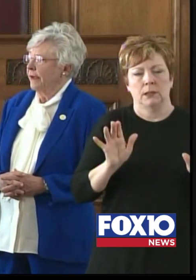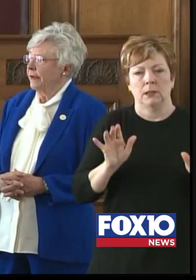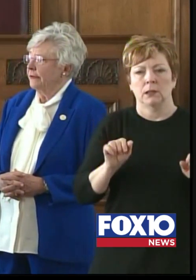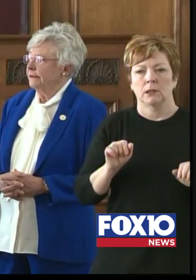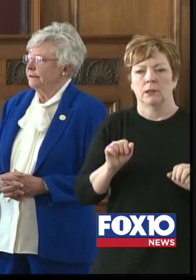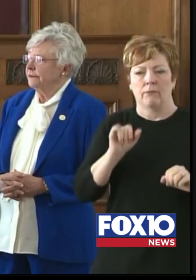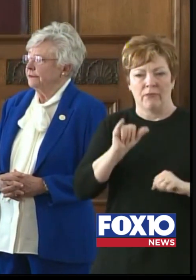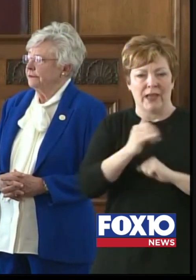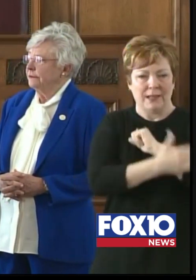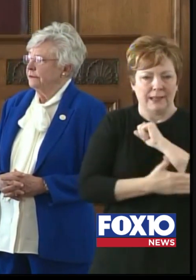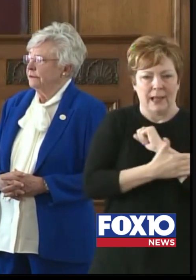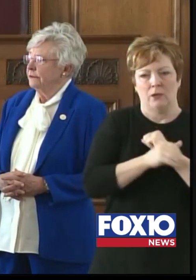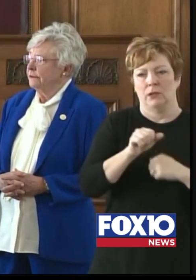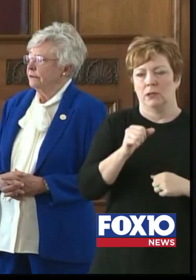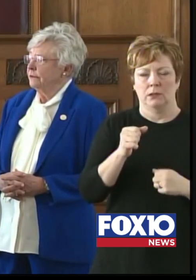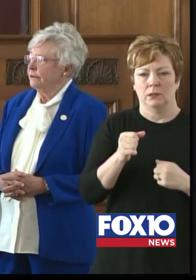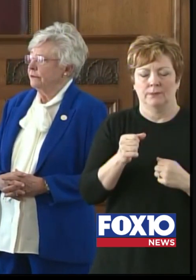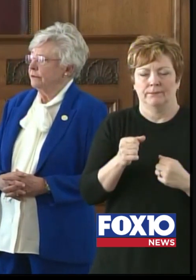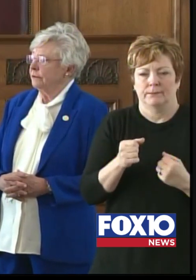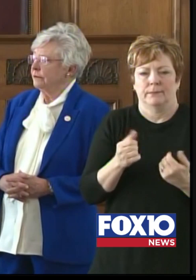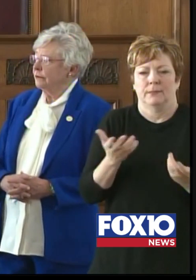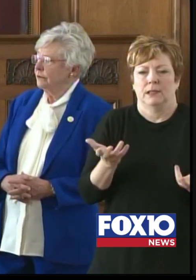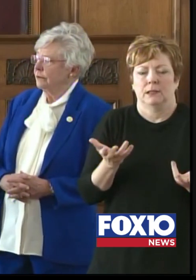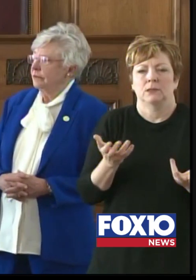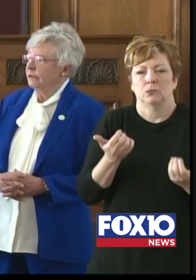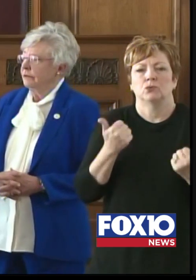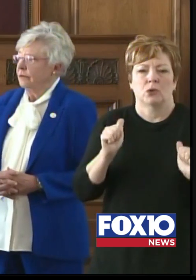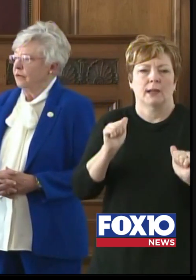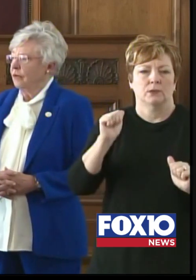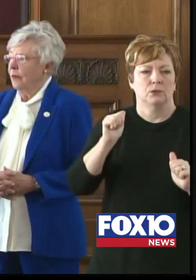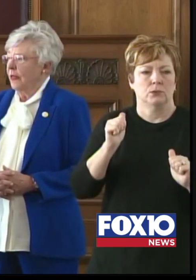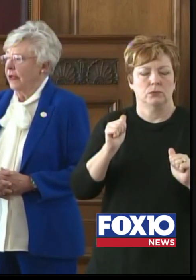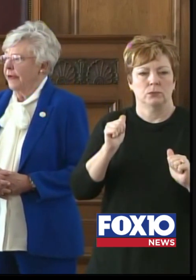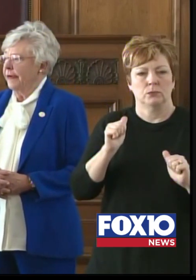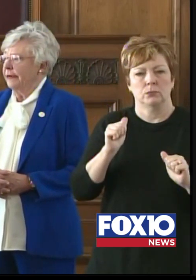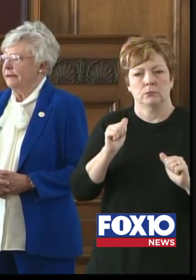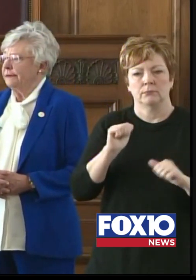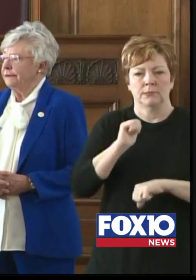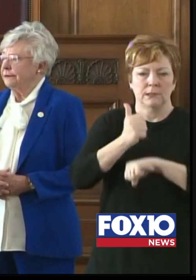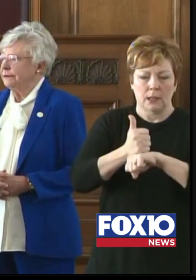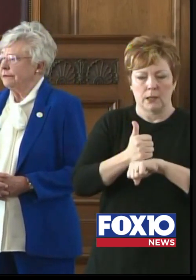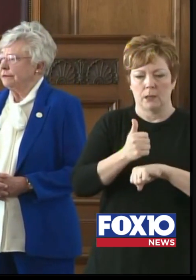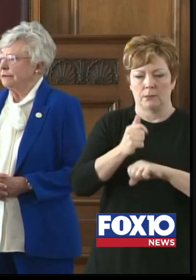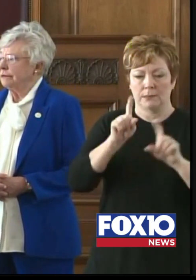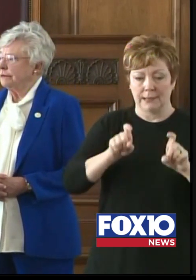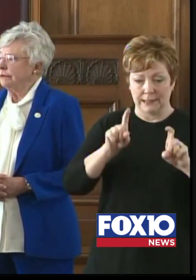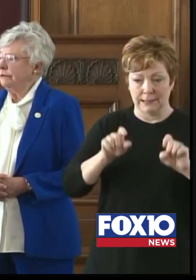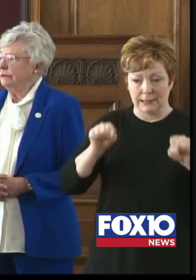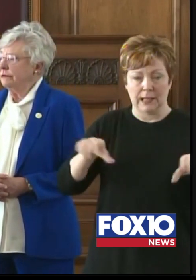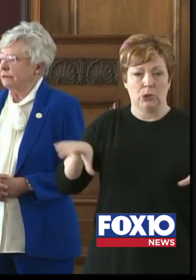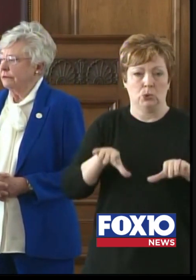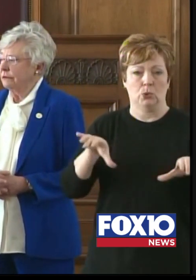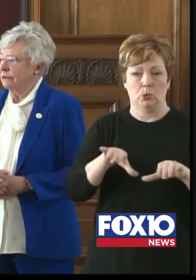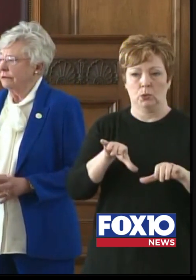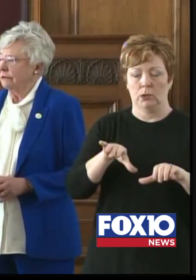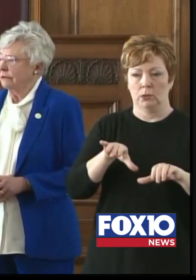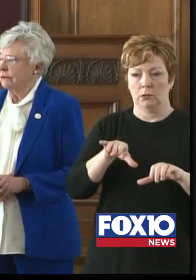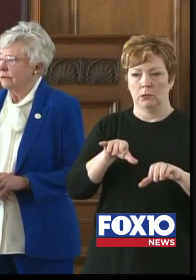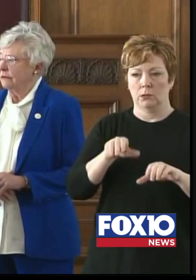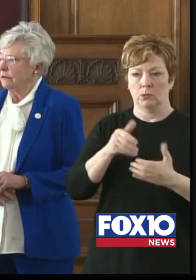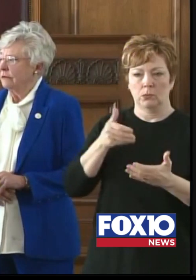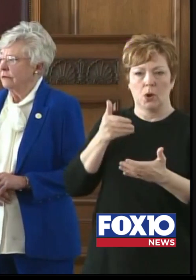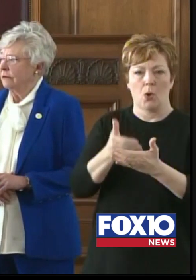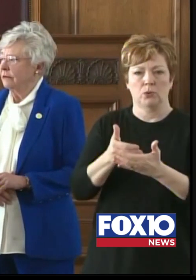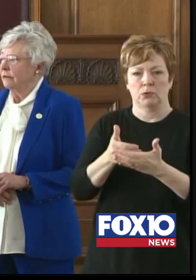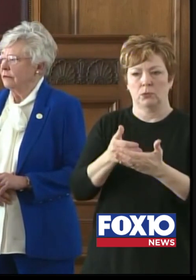the county to get tested. So we're working on ways to make it so that testing can be done in accordance with where people get their care.